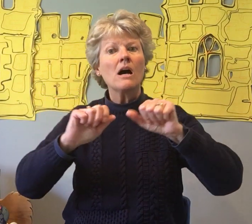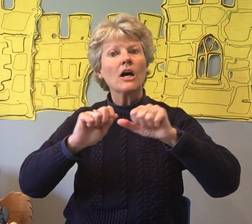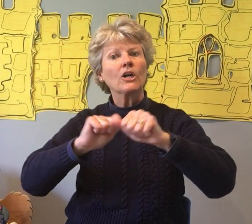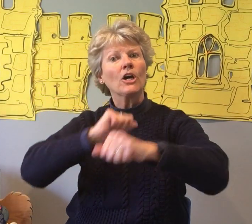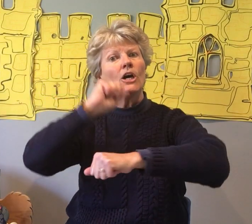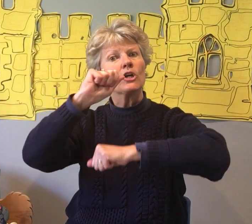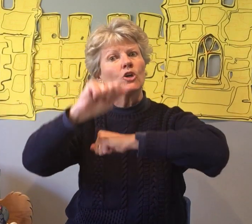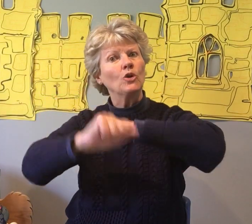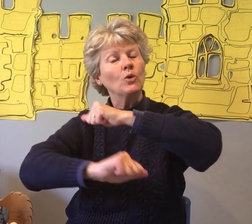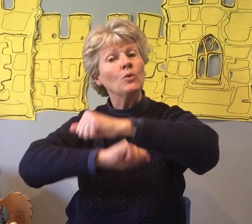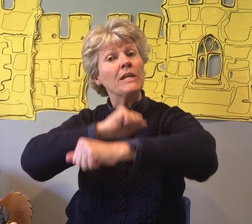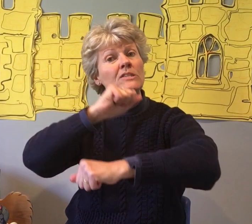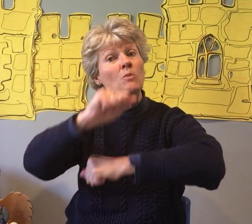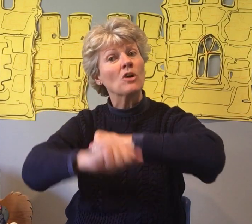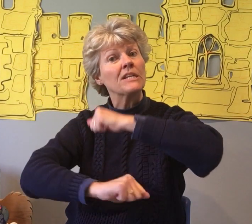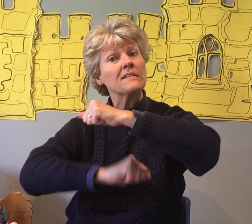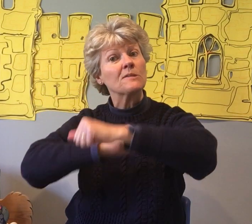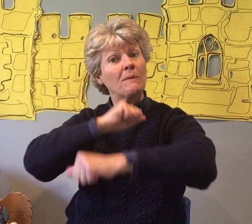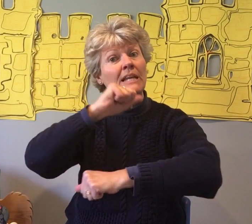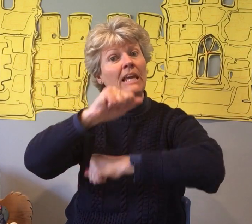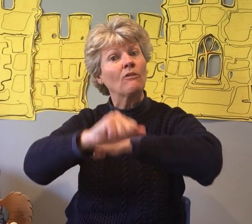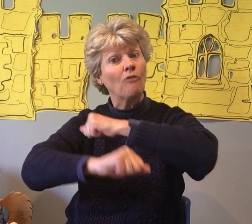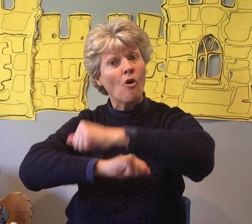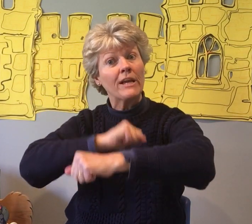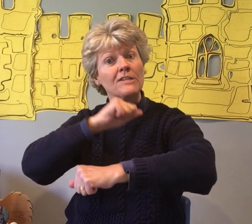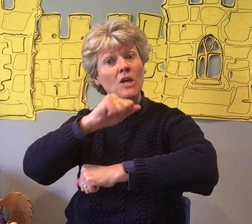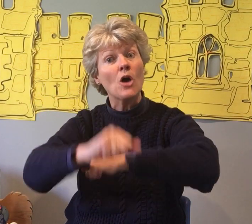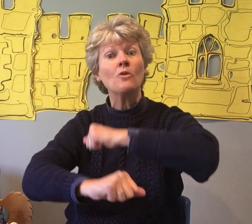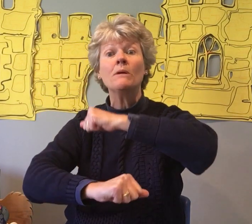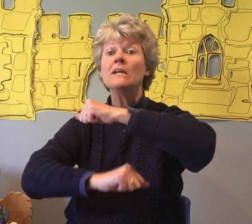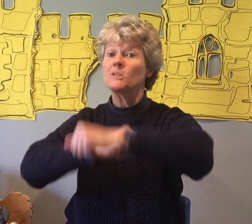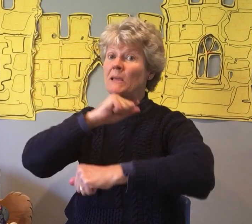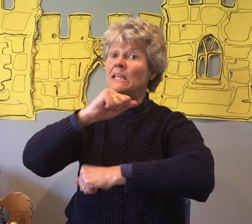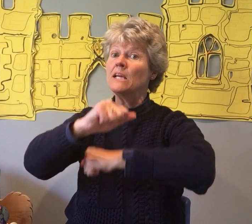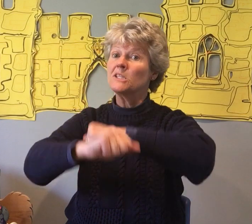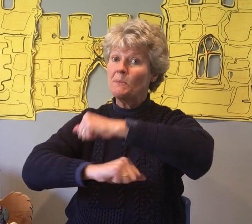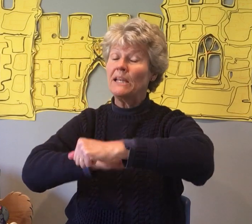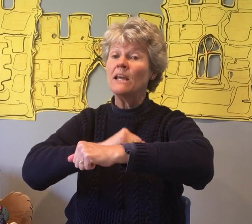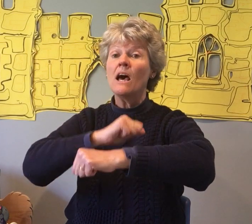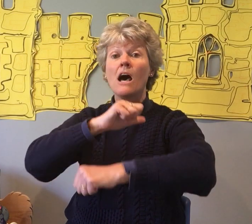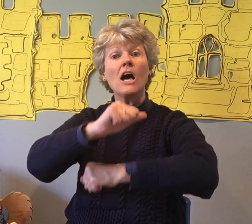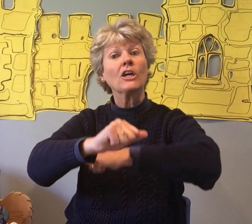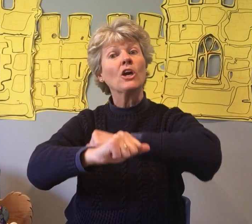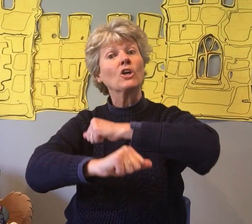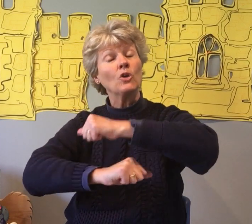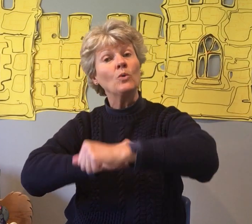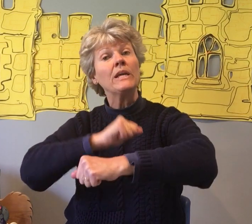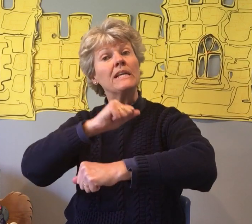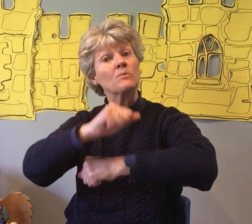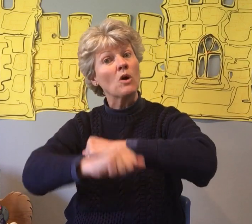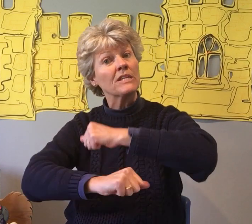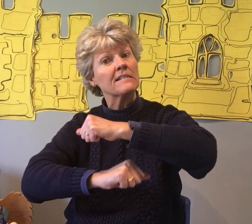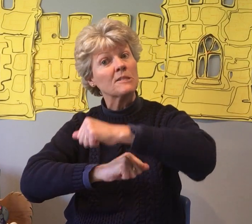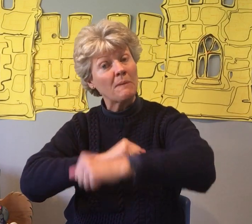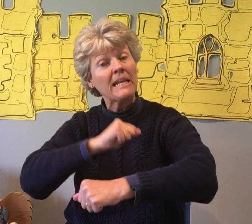A cocoon is what he's spinning for his home. Spin, spin. A cocoon is what he's spinning